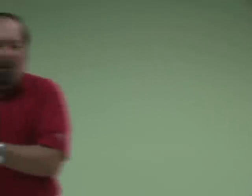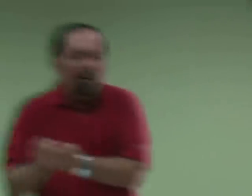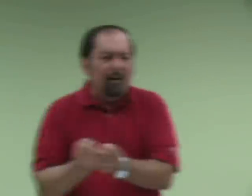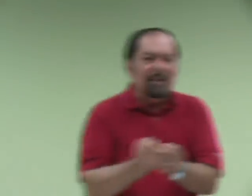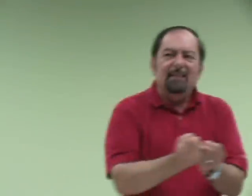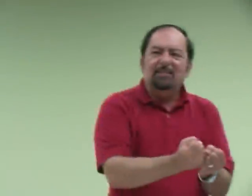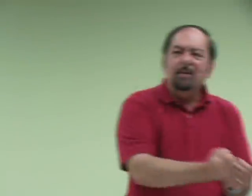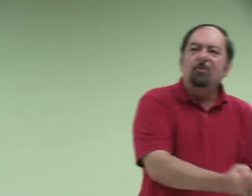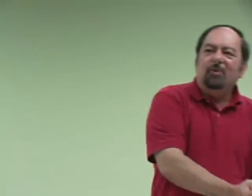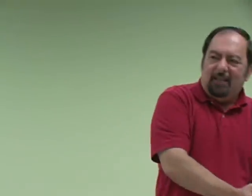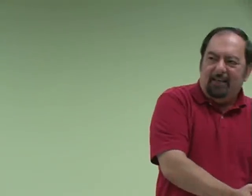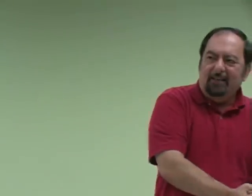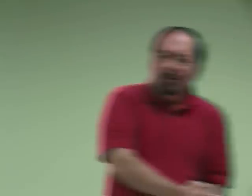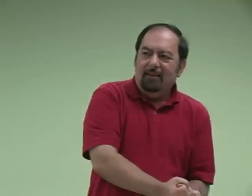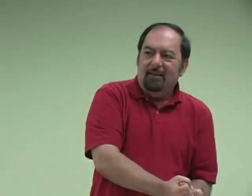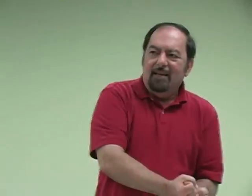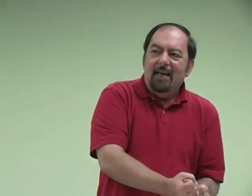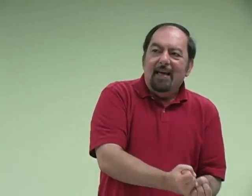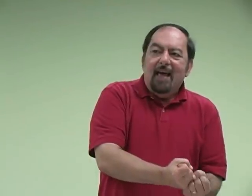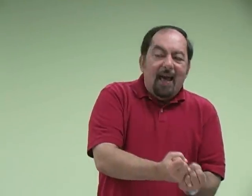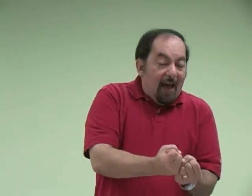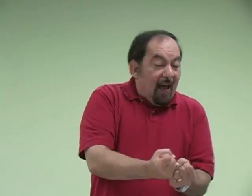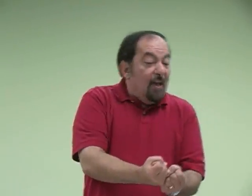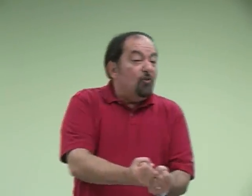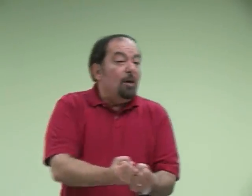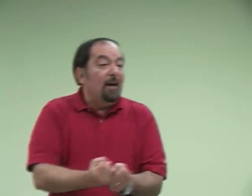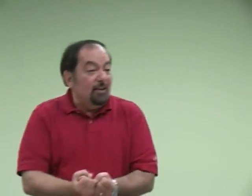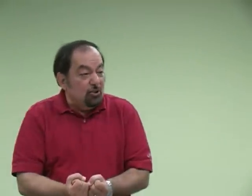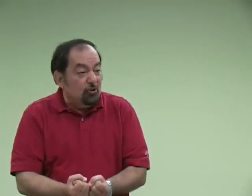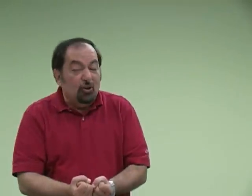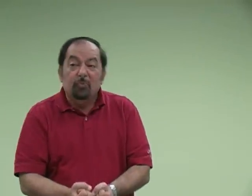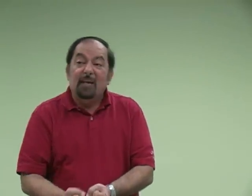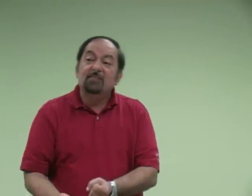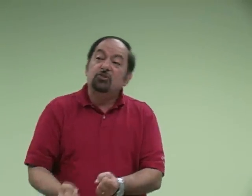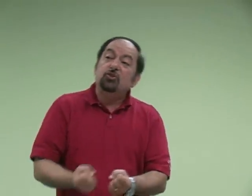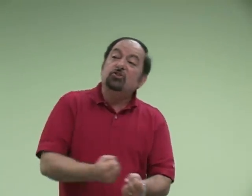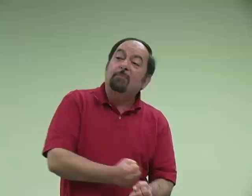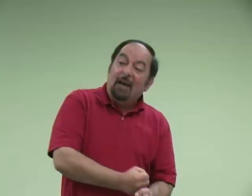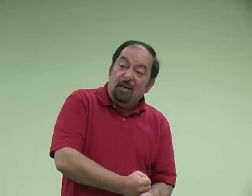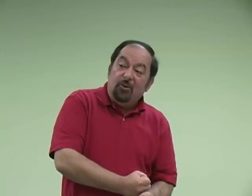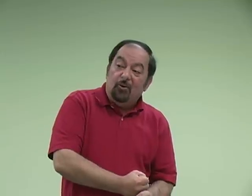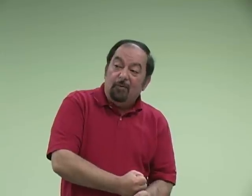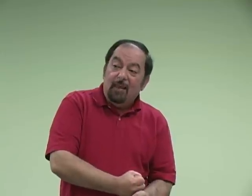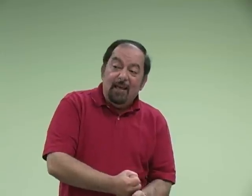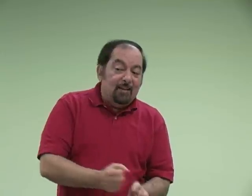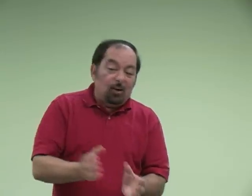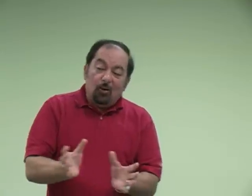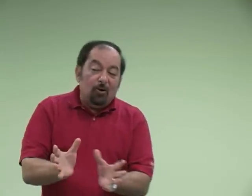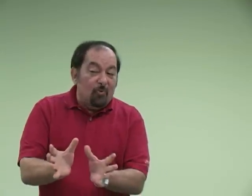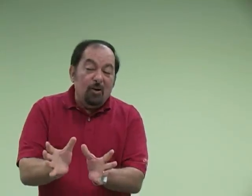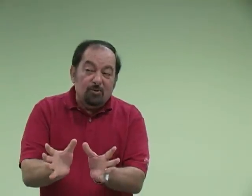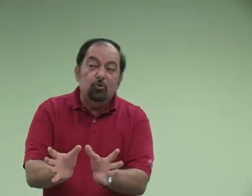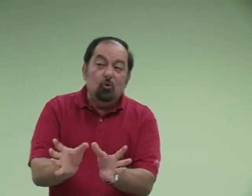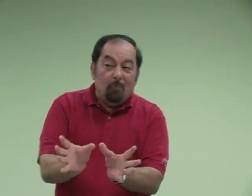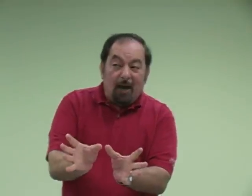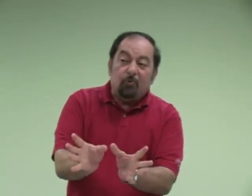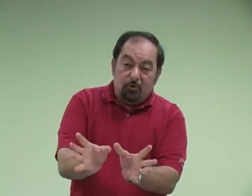your heart and sleeping with Leah? Have you come out of the church? But has the church come out of you? The Lord really wants to do micro